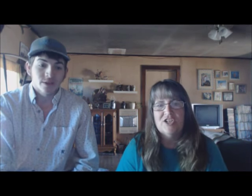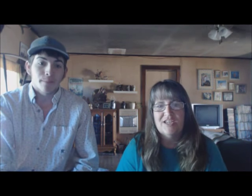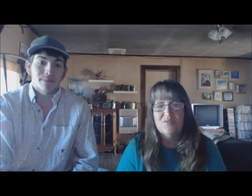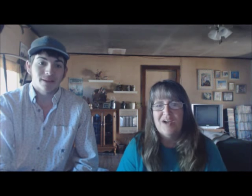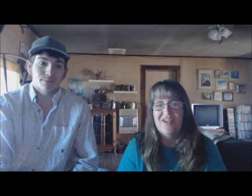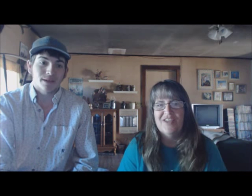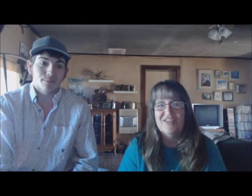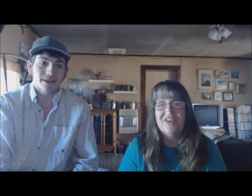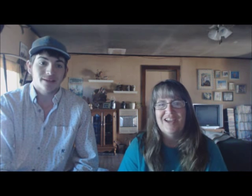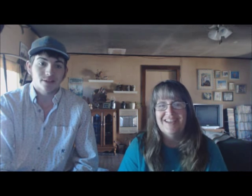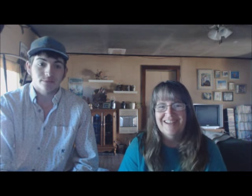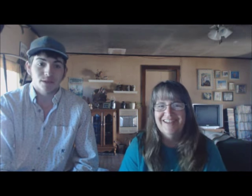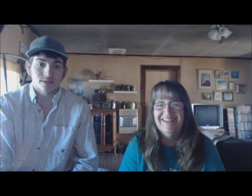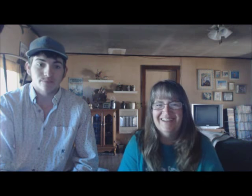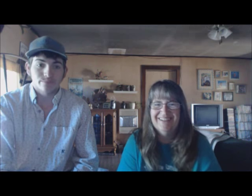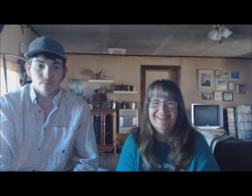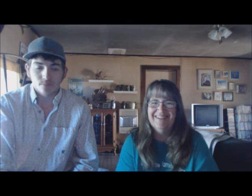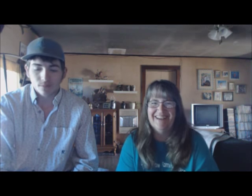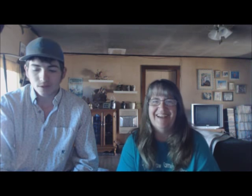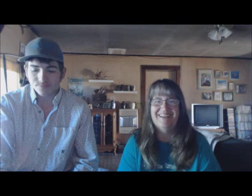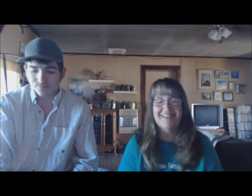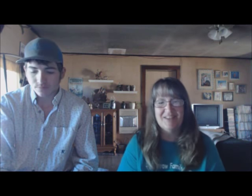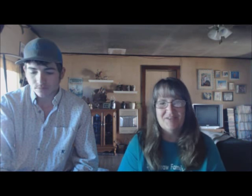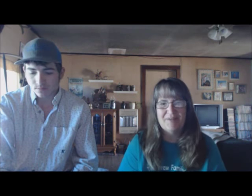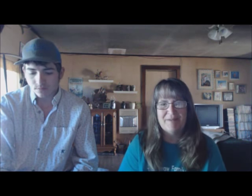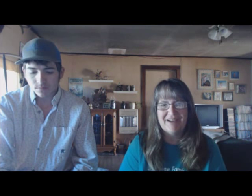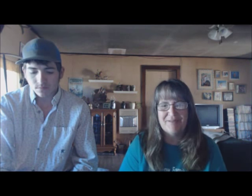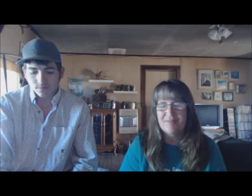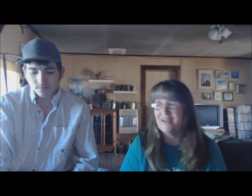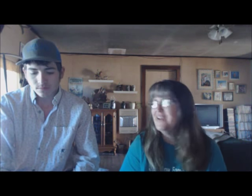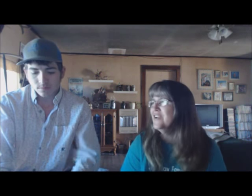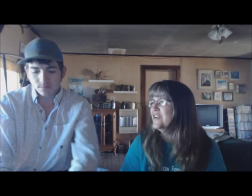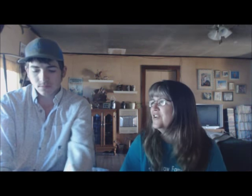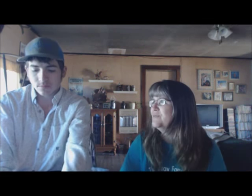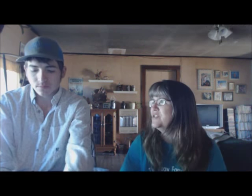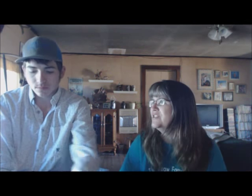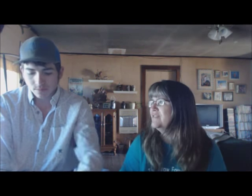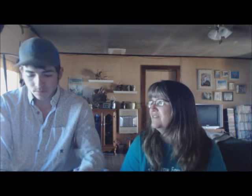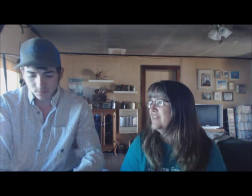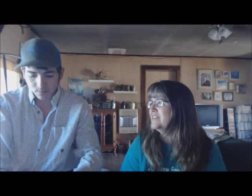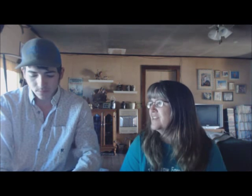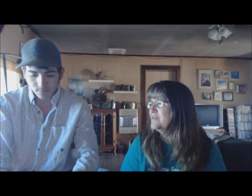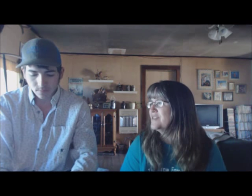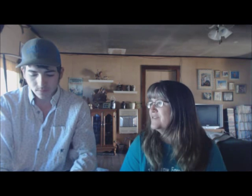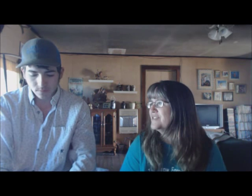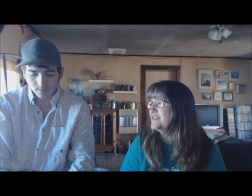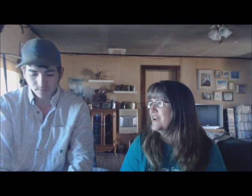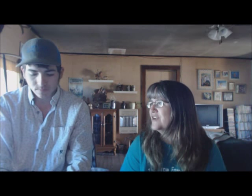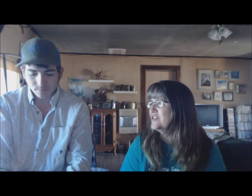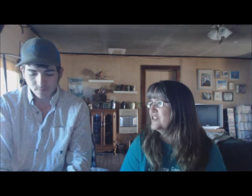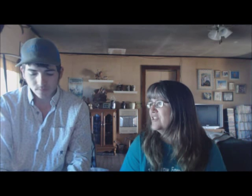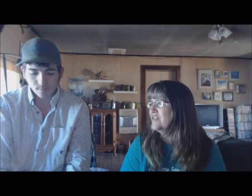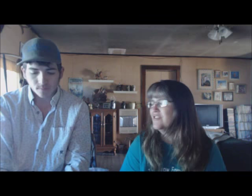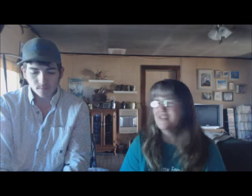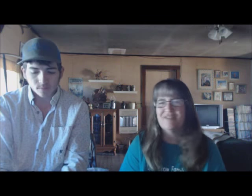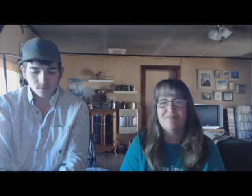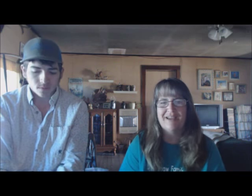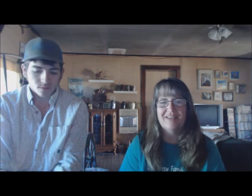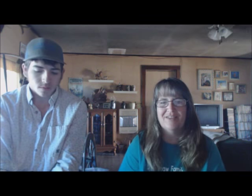they start getting wild, then they're like. Yeah, because then they want to be back up there. Coop, last time she was hurt, she loaded herself back